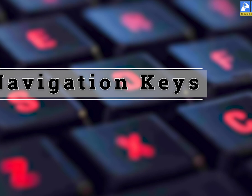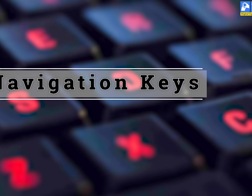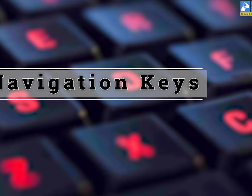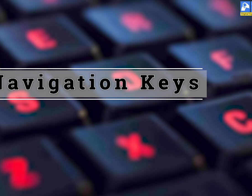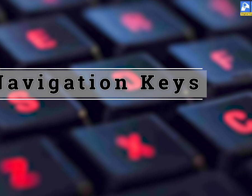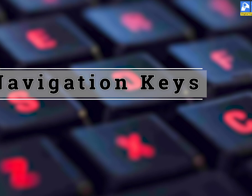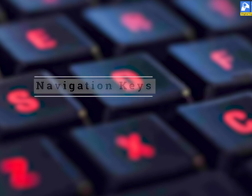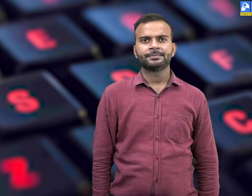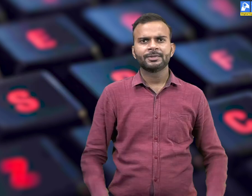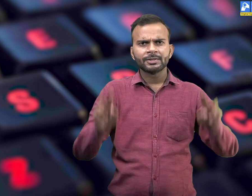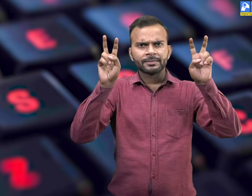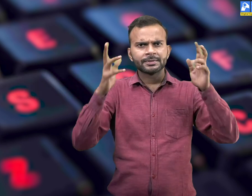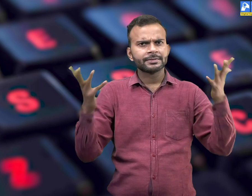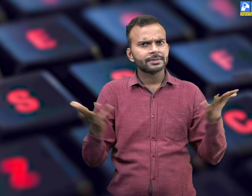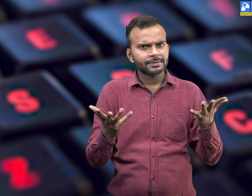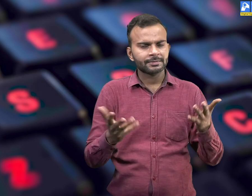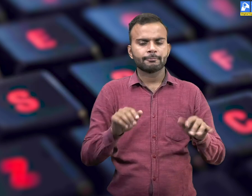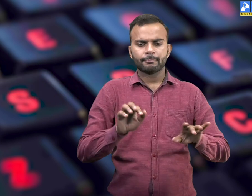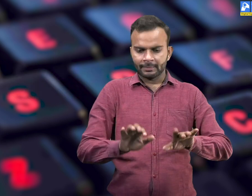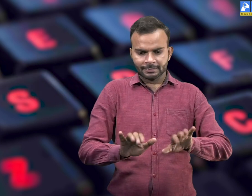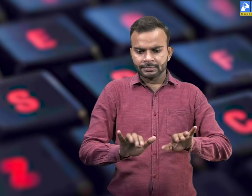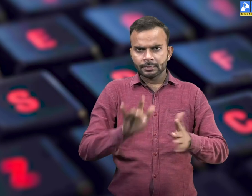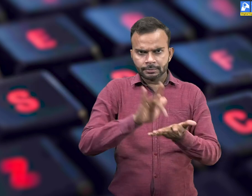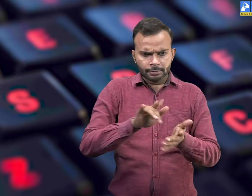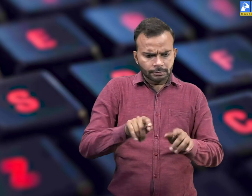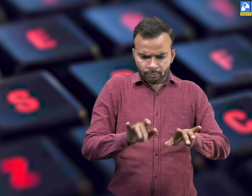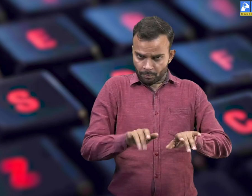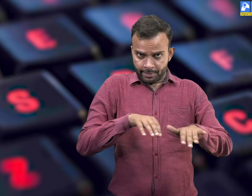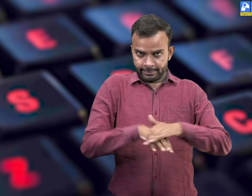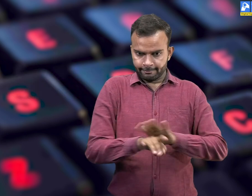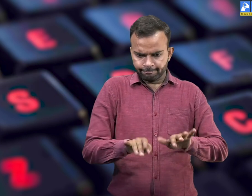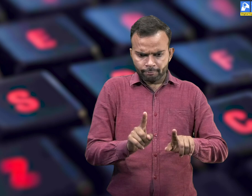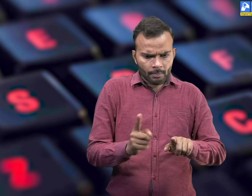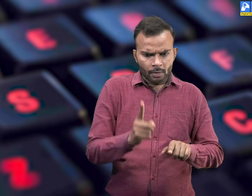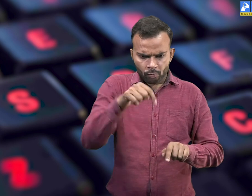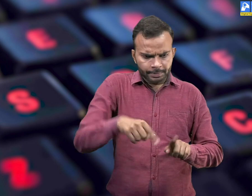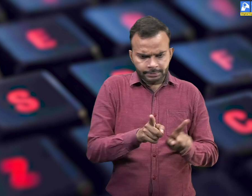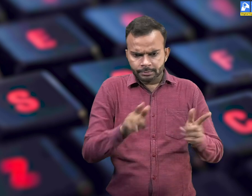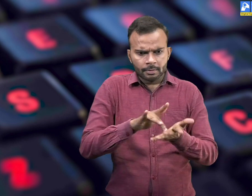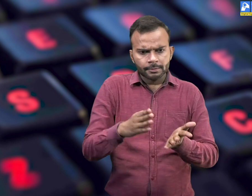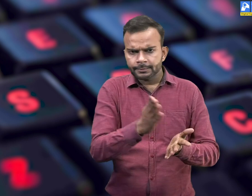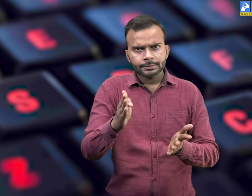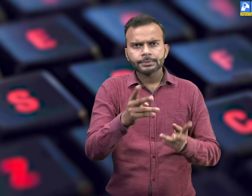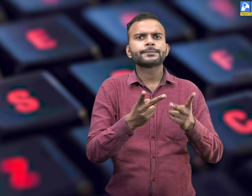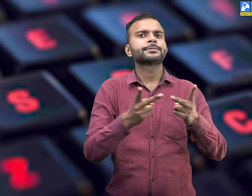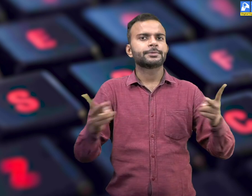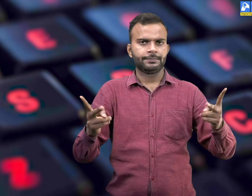In this video, we will learn about navigation keys one by